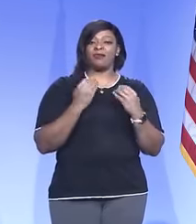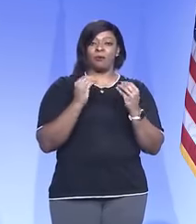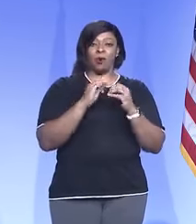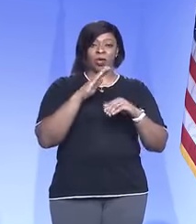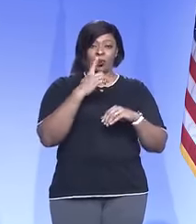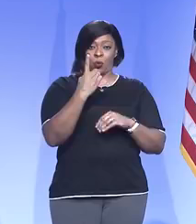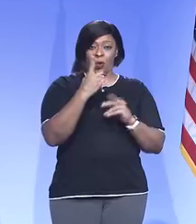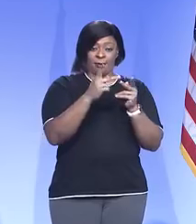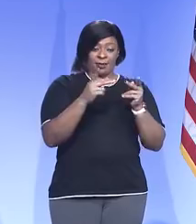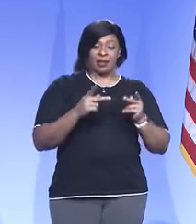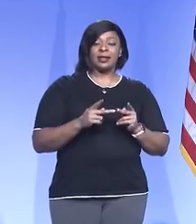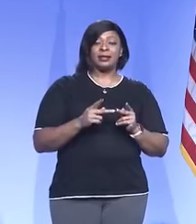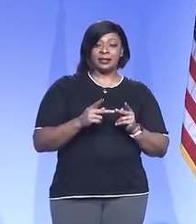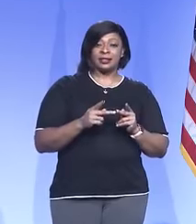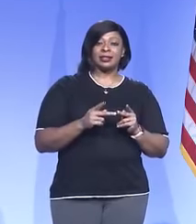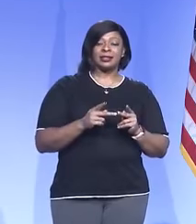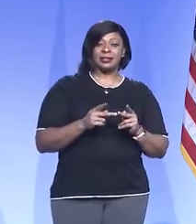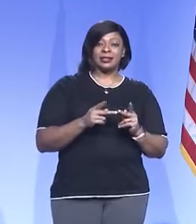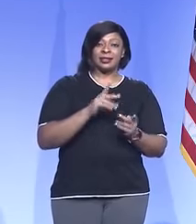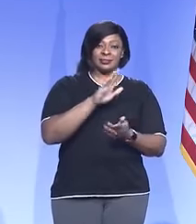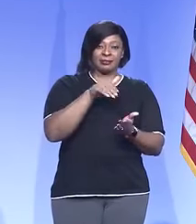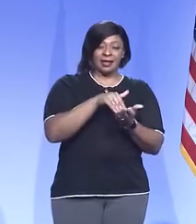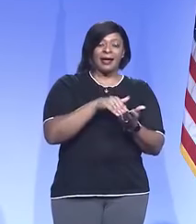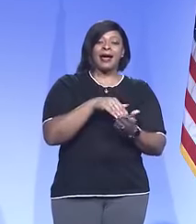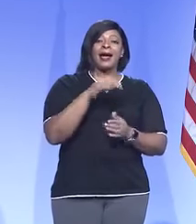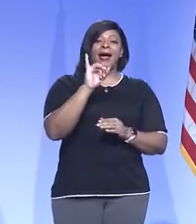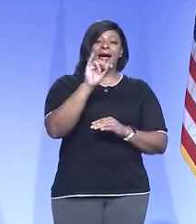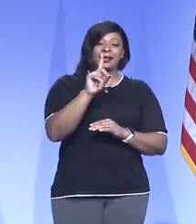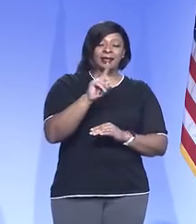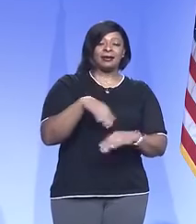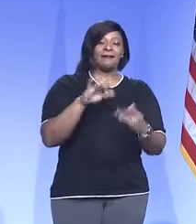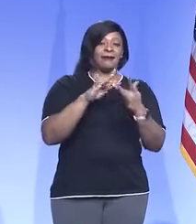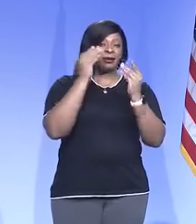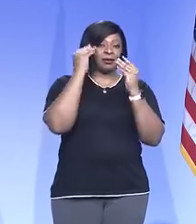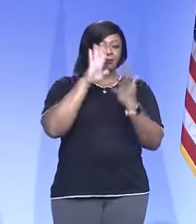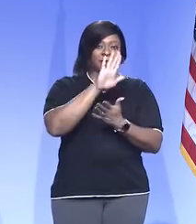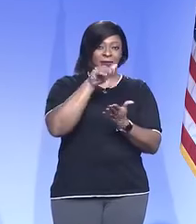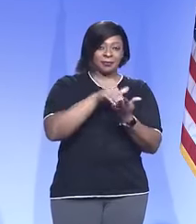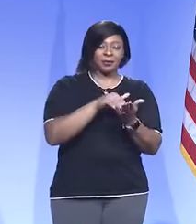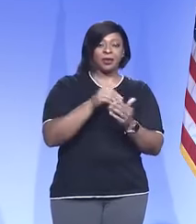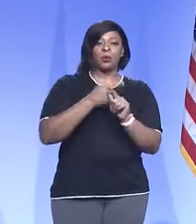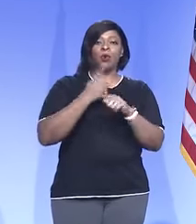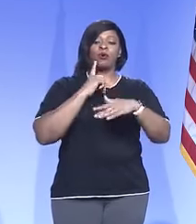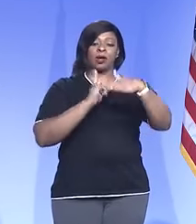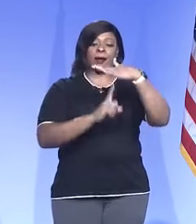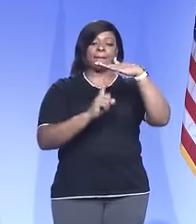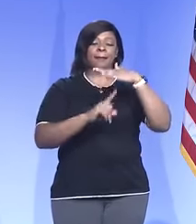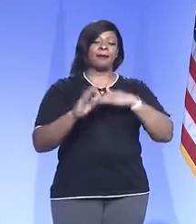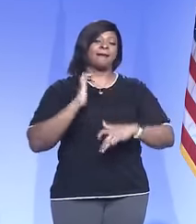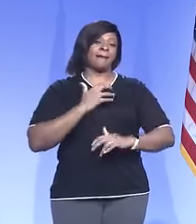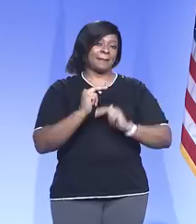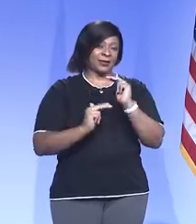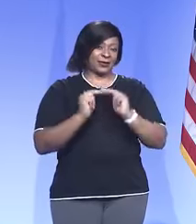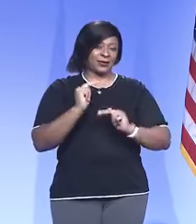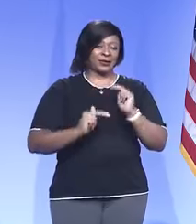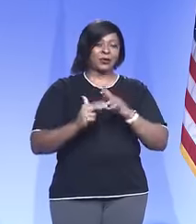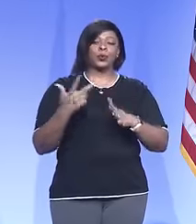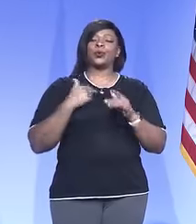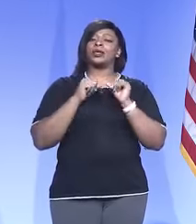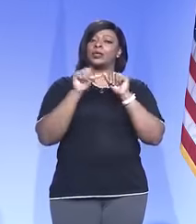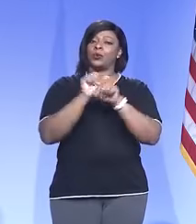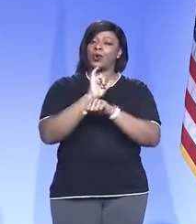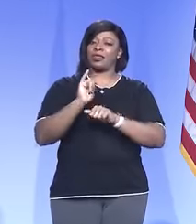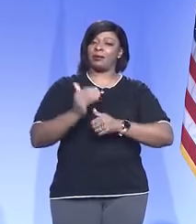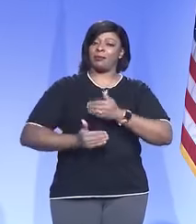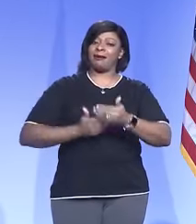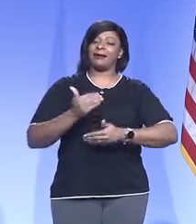place the identity and the contact information for everyone who visits our buildings. So we continue to work on